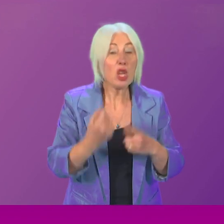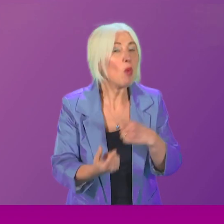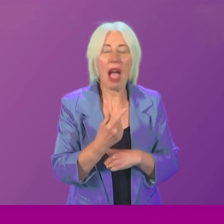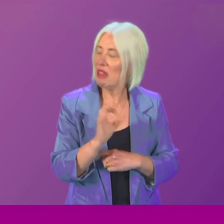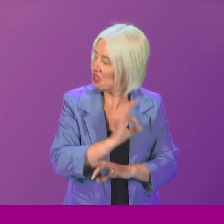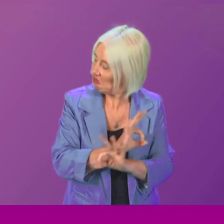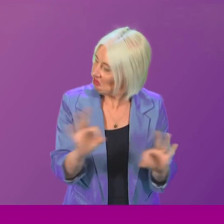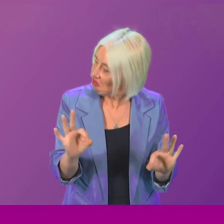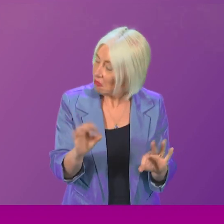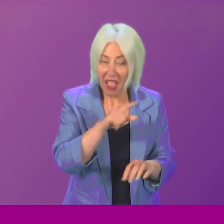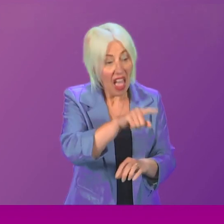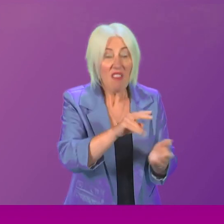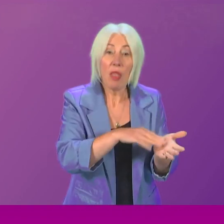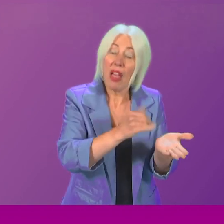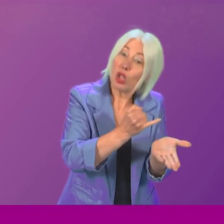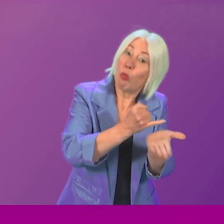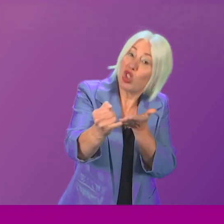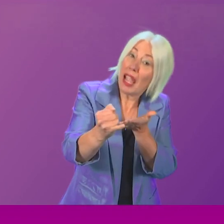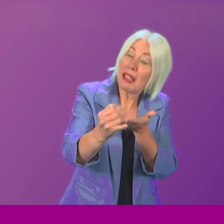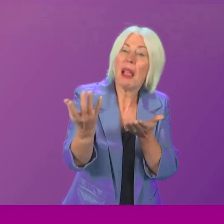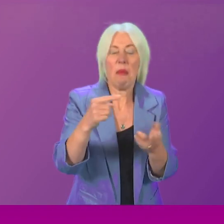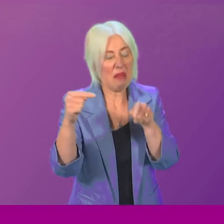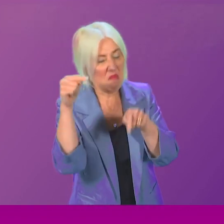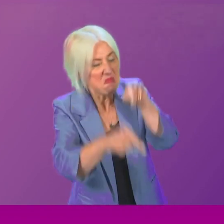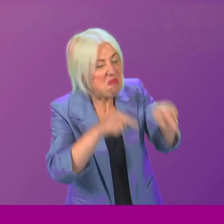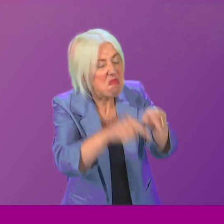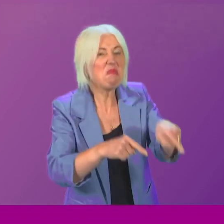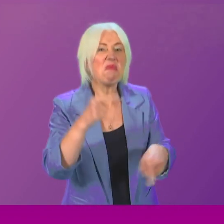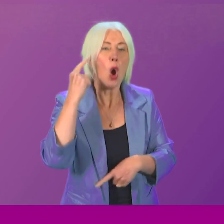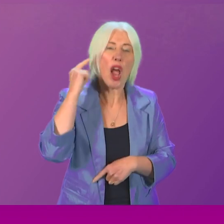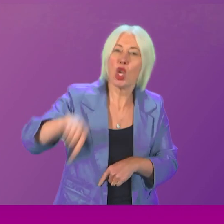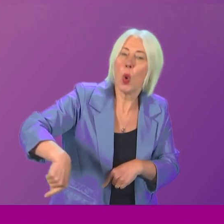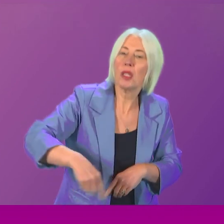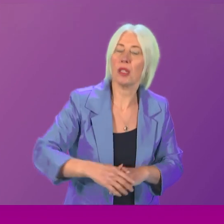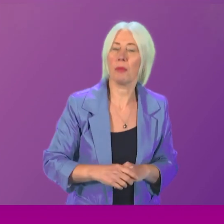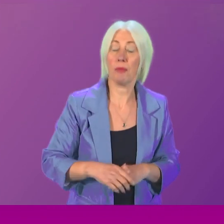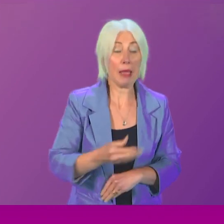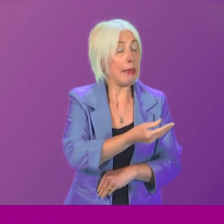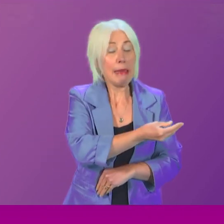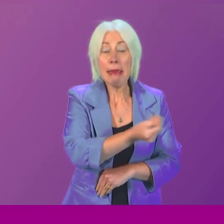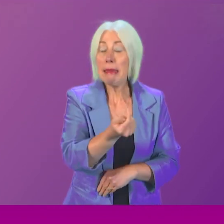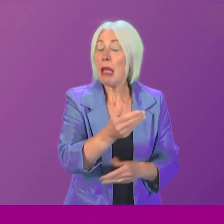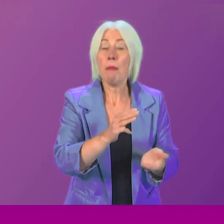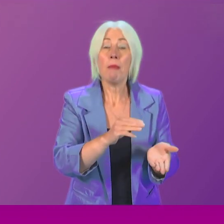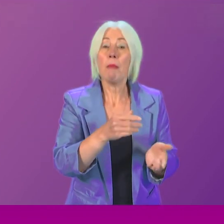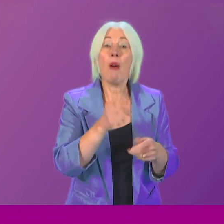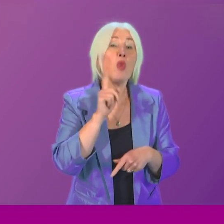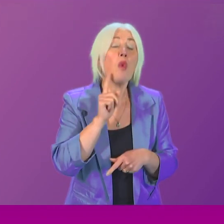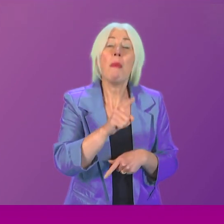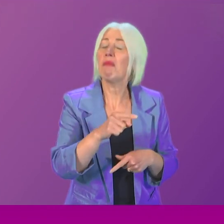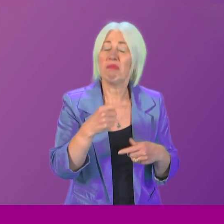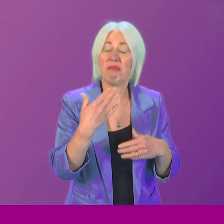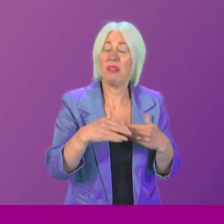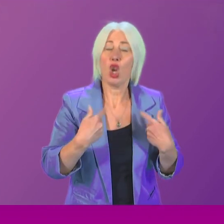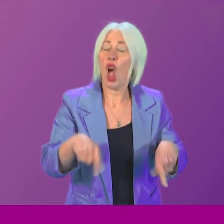When they did object, they were bullied or ignored. Some women were never even allowed to hold their